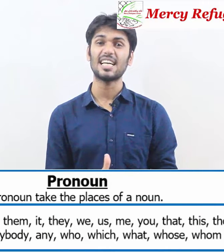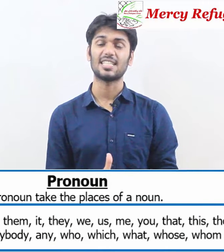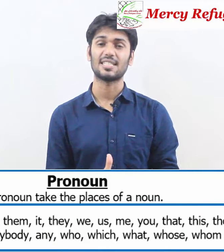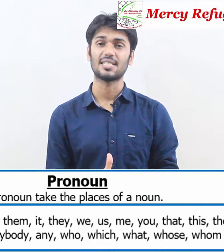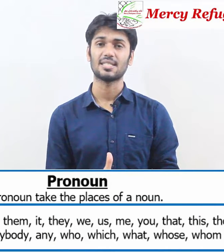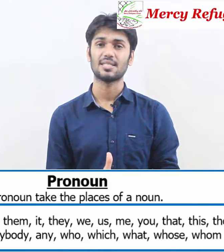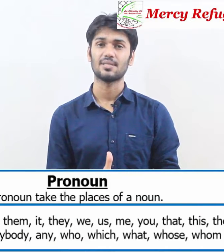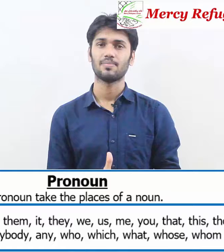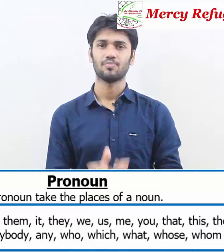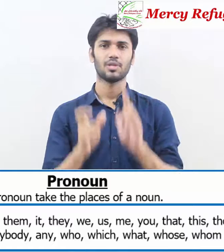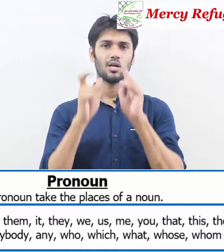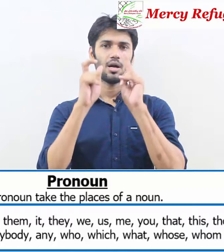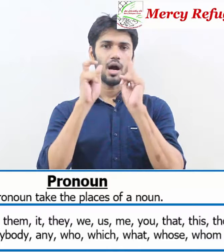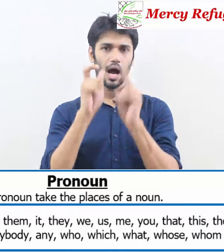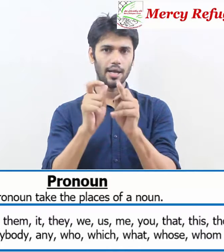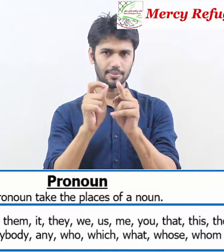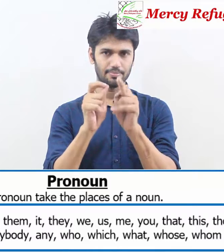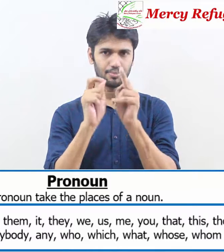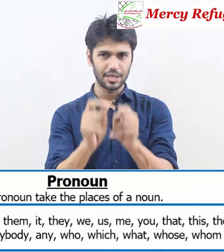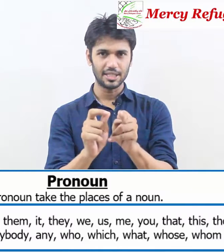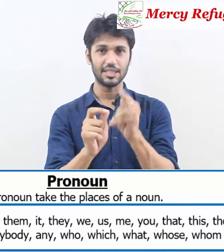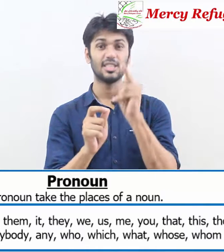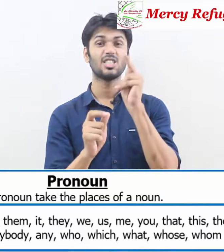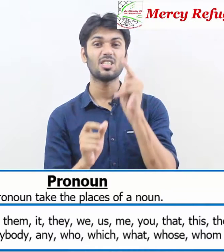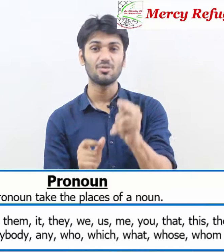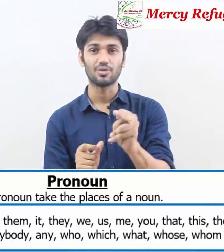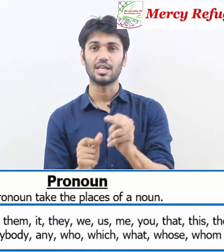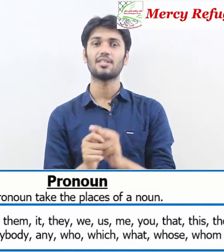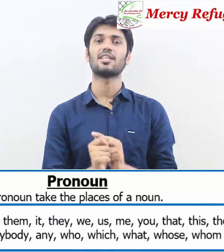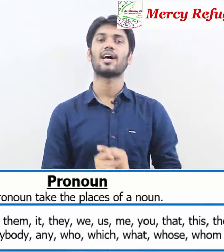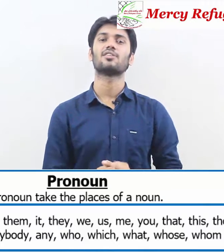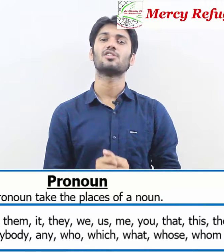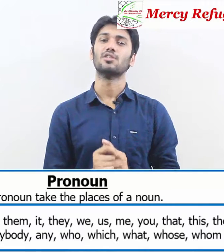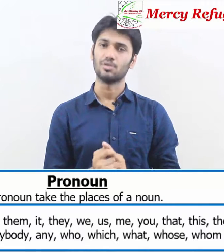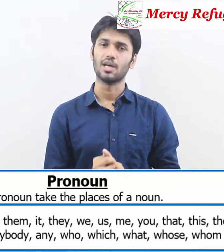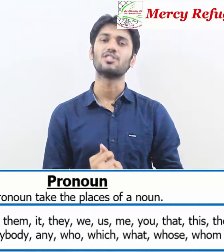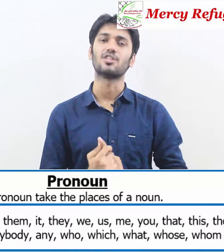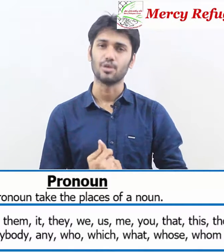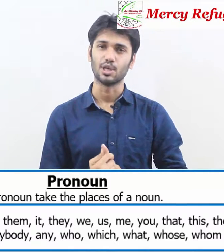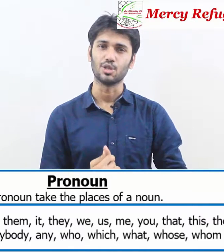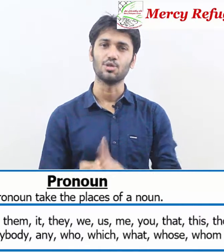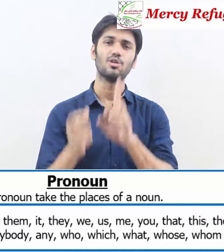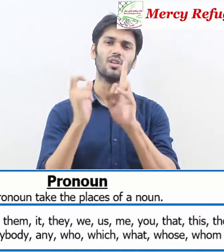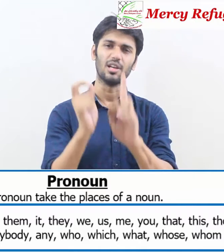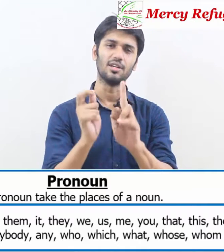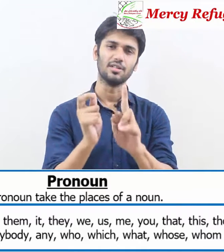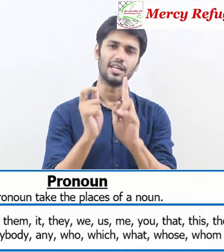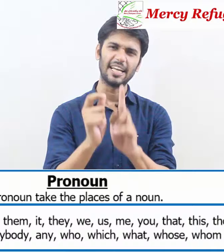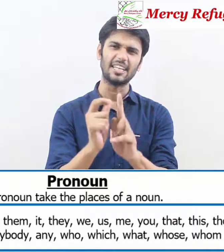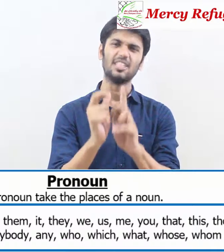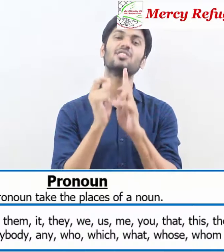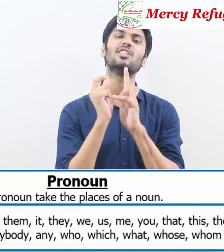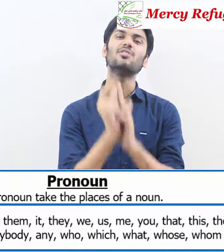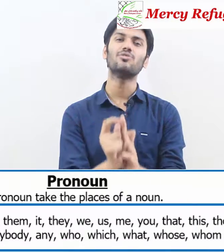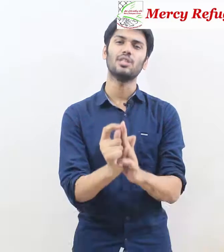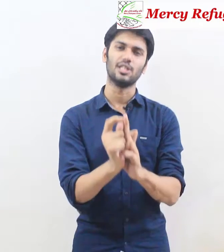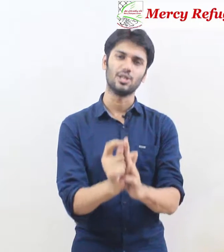I am pretty confident that you guys are going to learn English if you